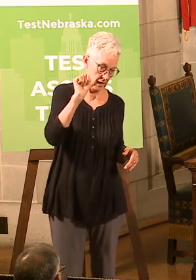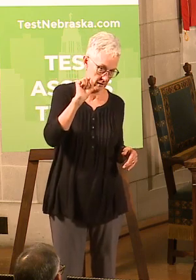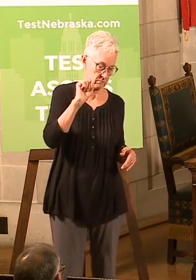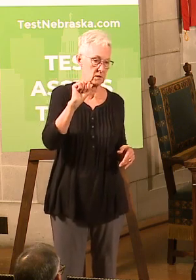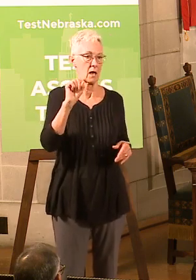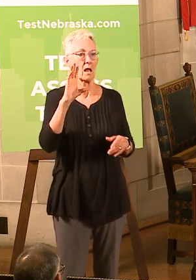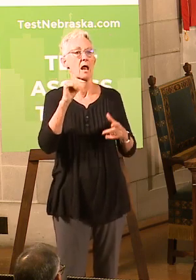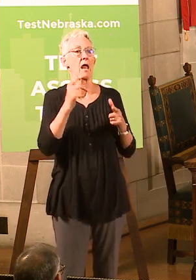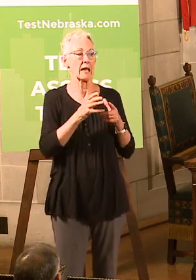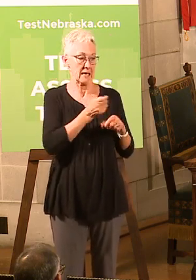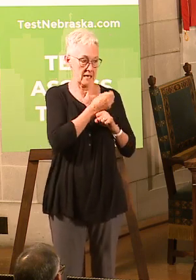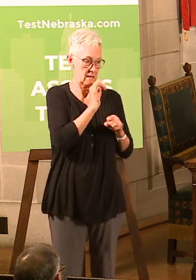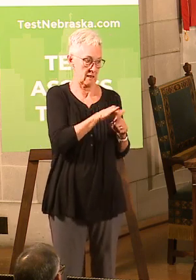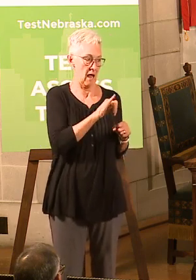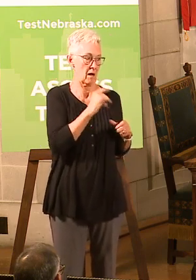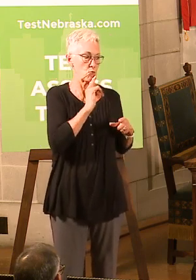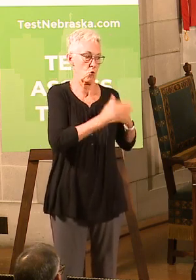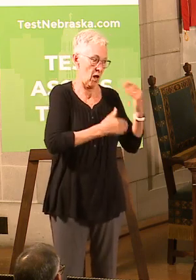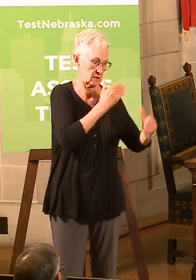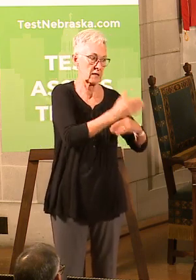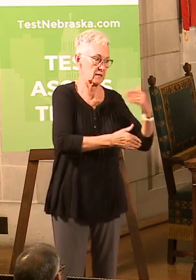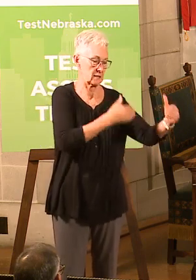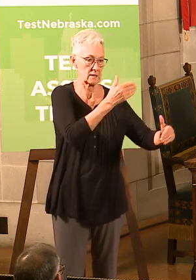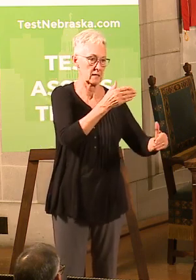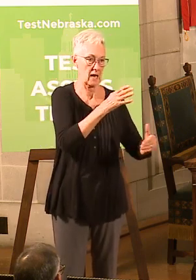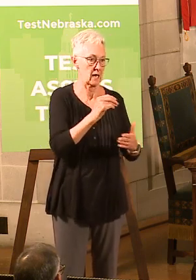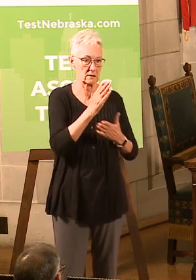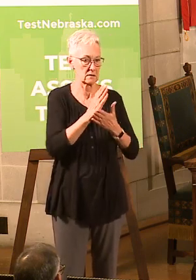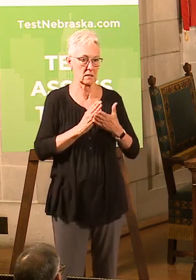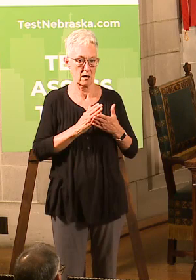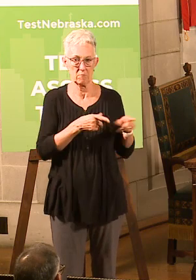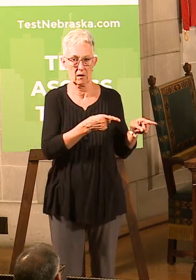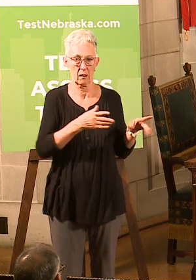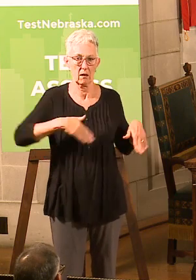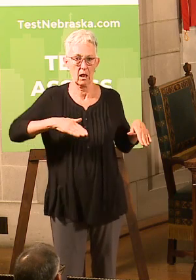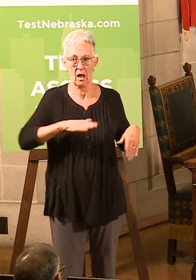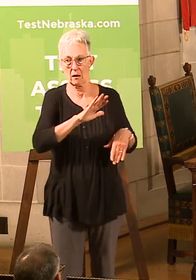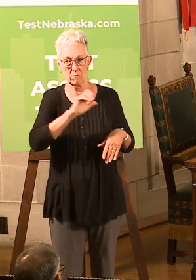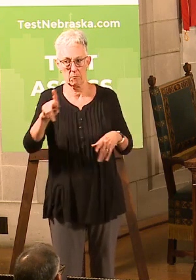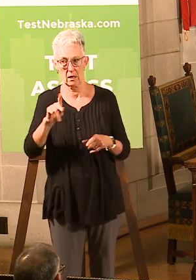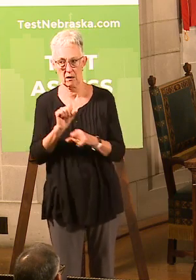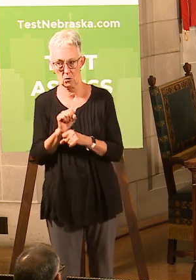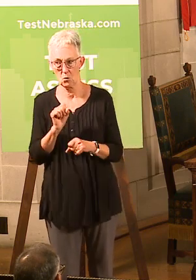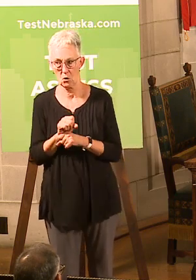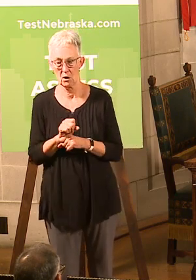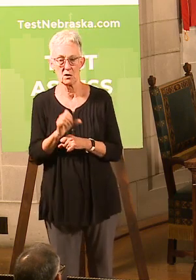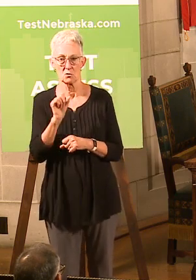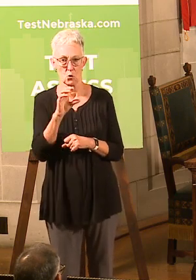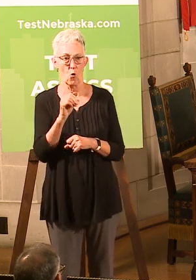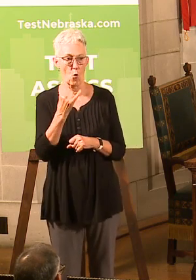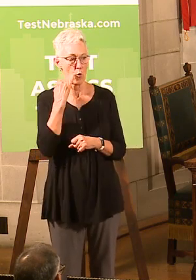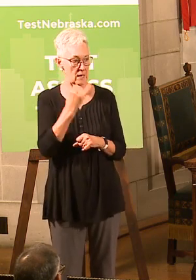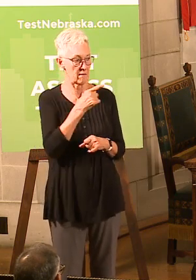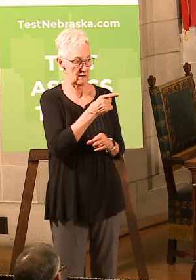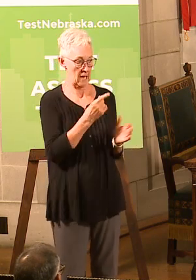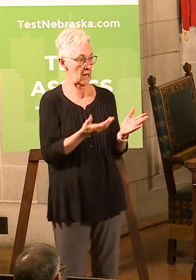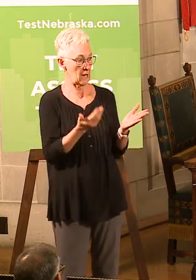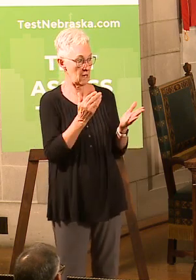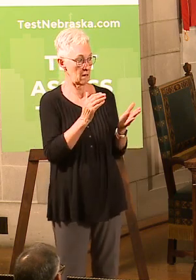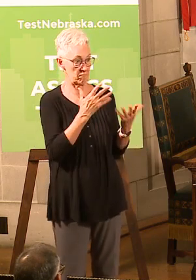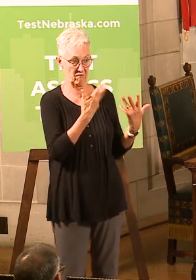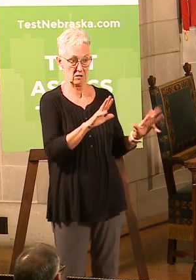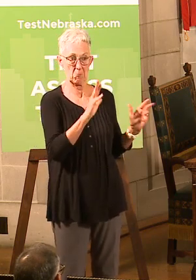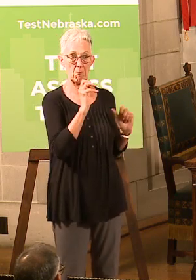date from their employer to get reemployed. And so we'll be shifting those people in the, that were on the reemployment side before back into the